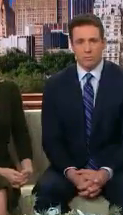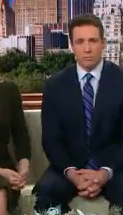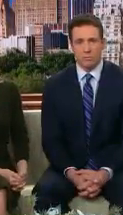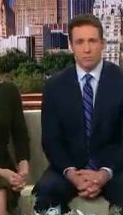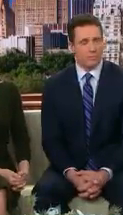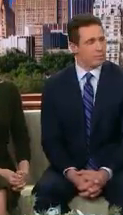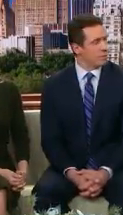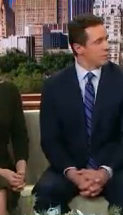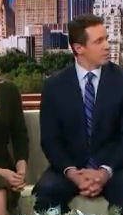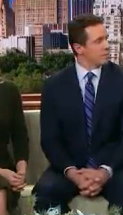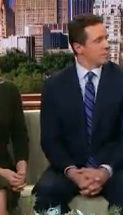Love, love, love, love.